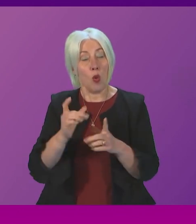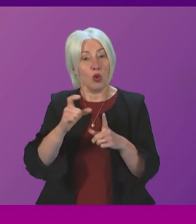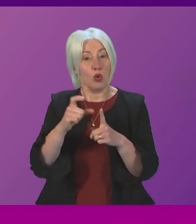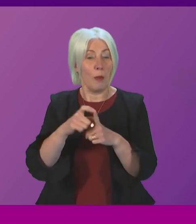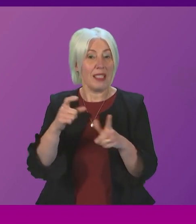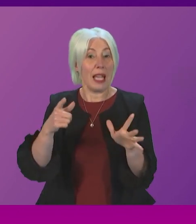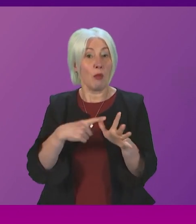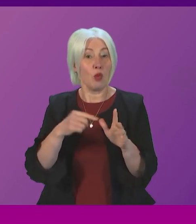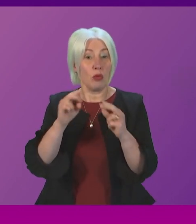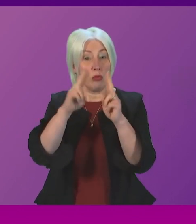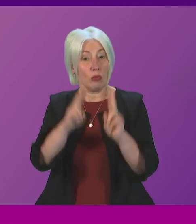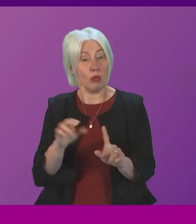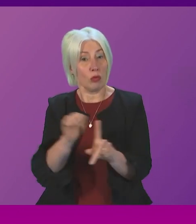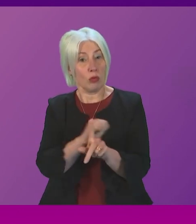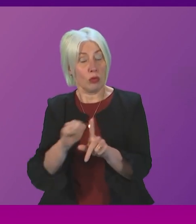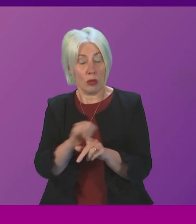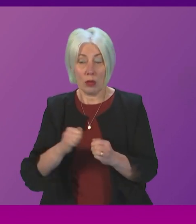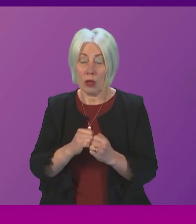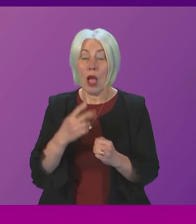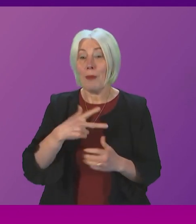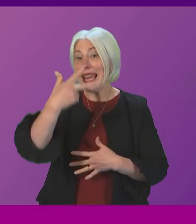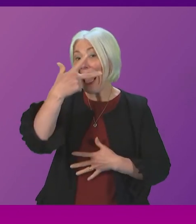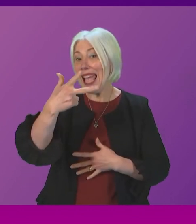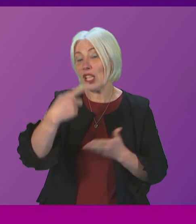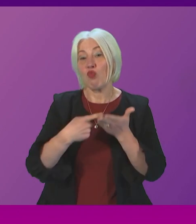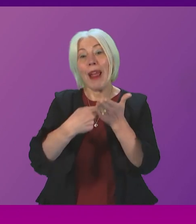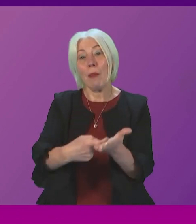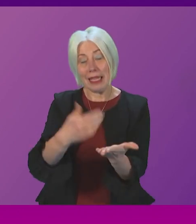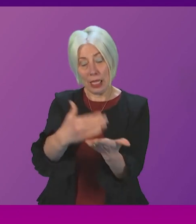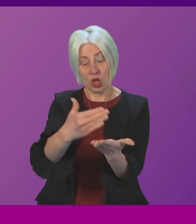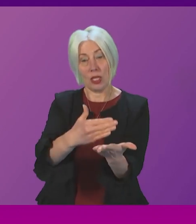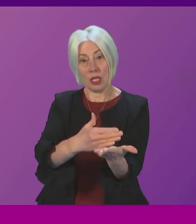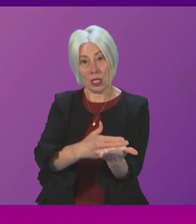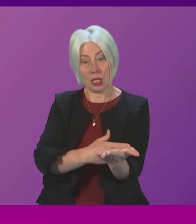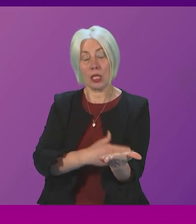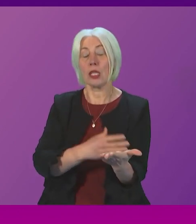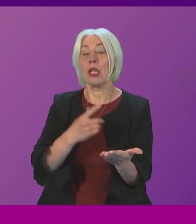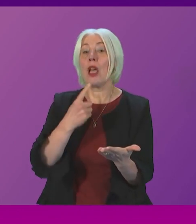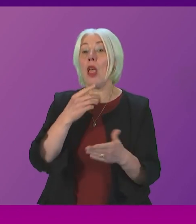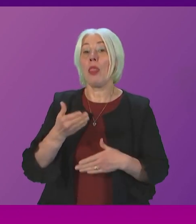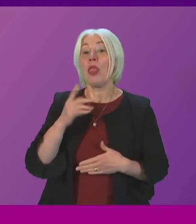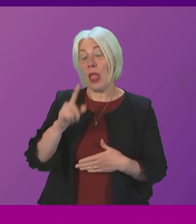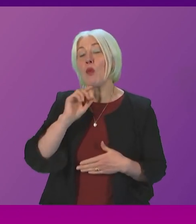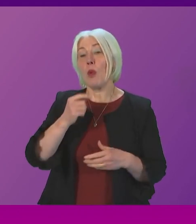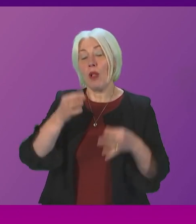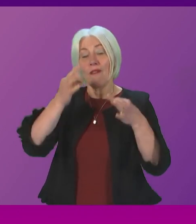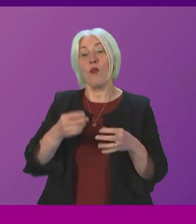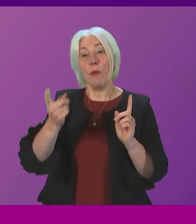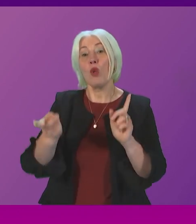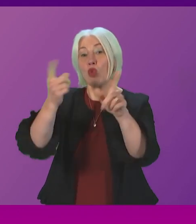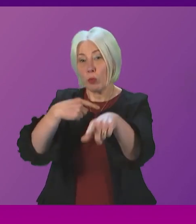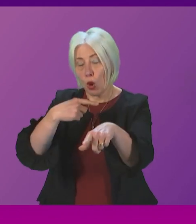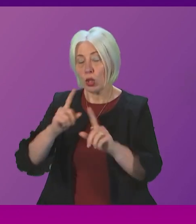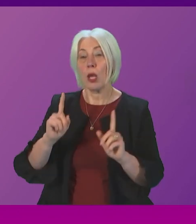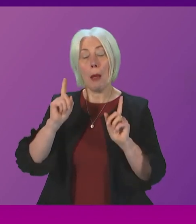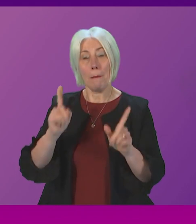will of course give very careful consideration to the eight recommendations before responding formally but what I will be clear